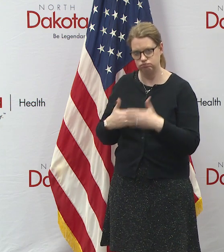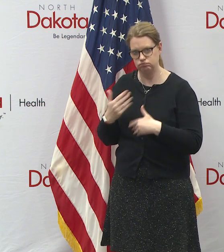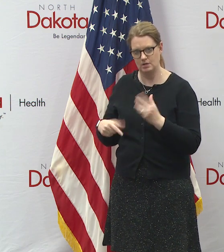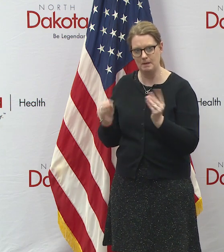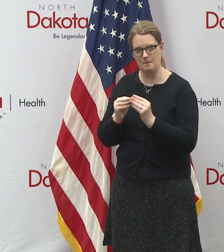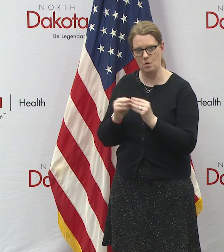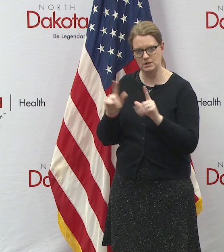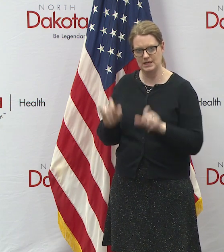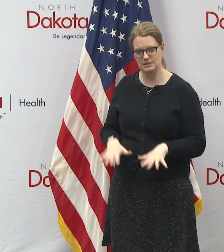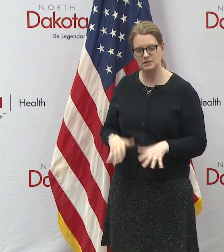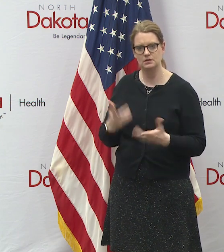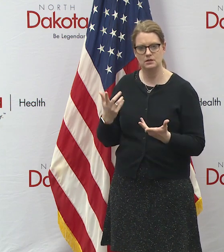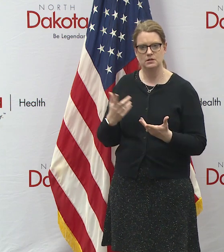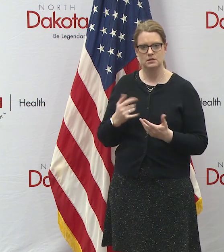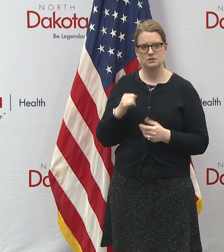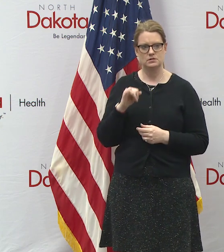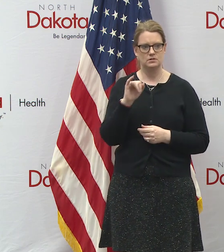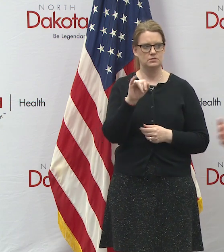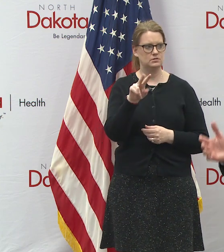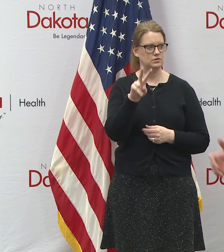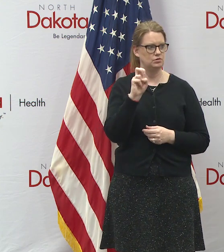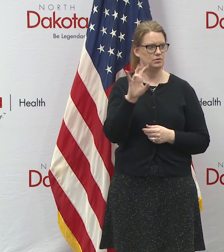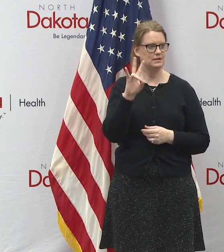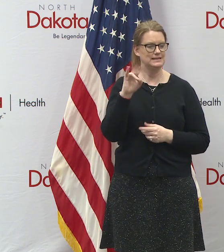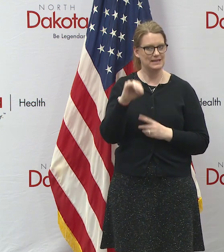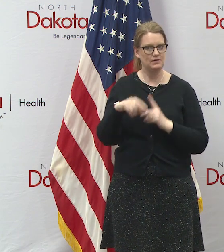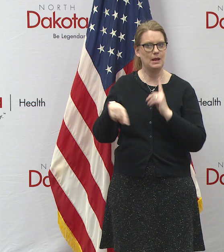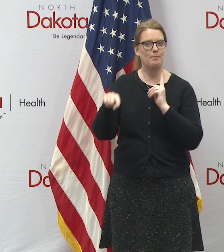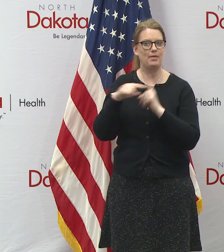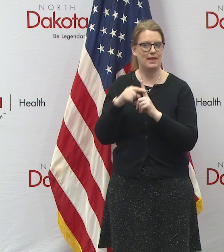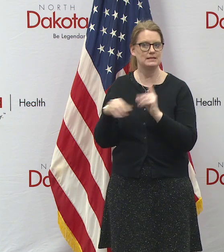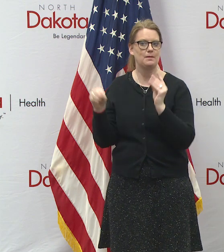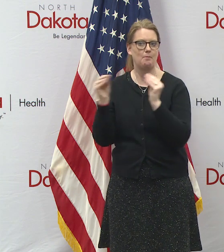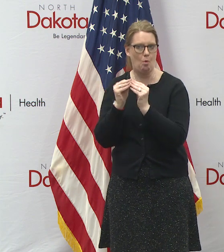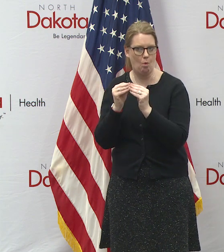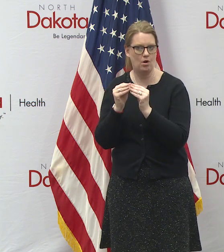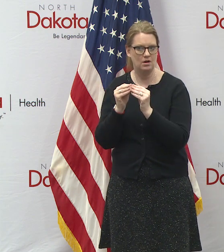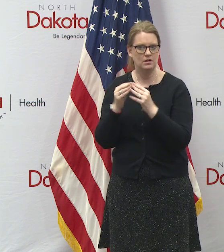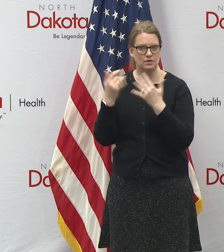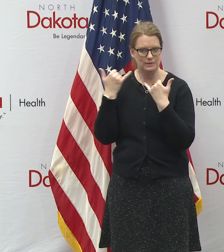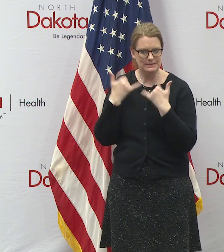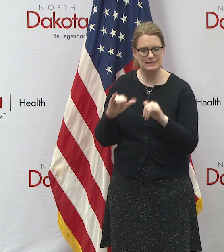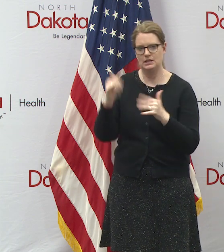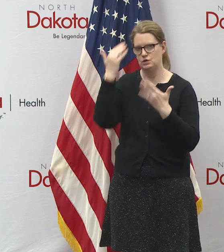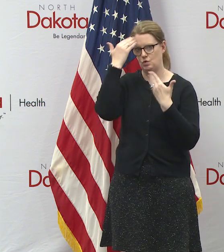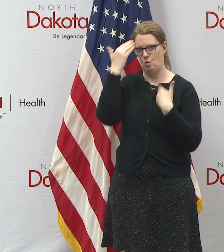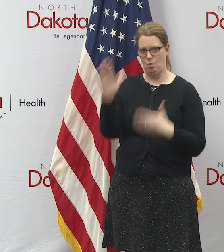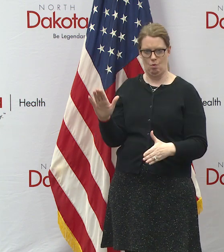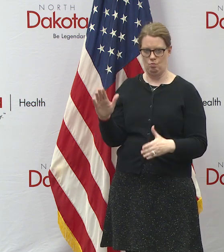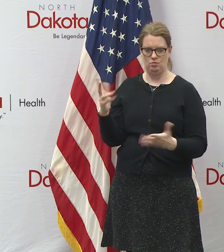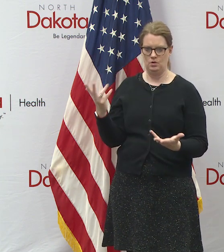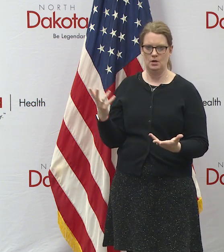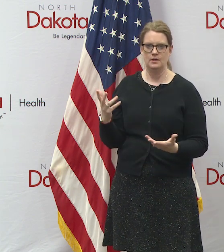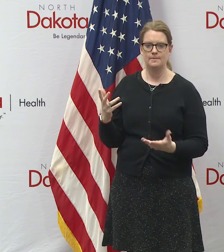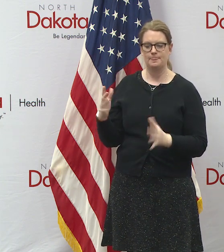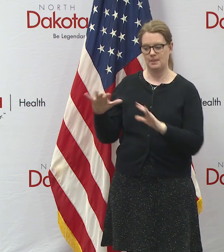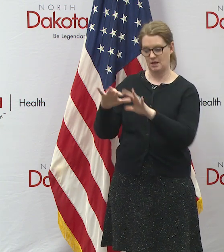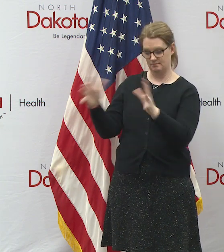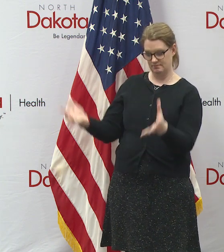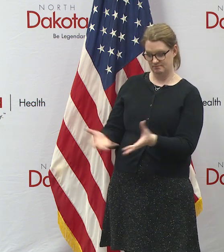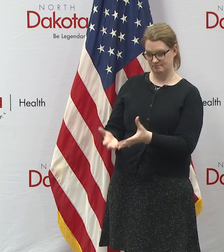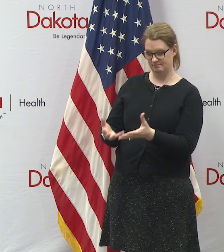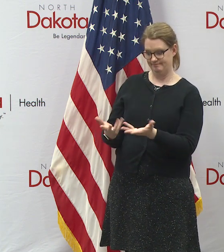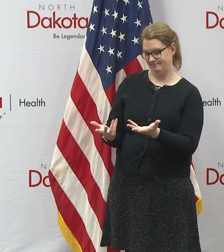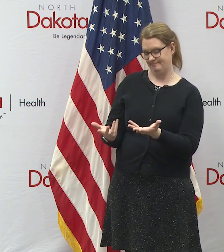so there's those uh 270 plus more uh that are still pending uh so again if you've got the possibility